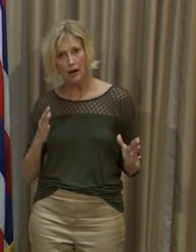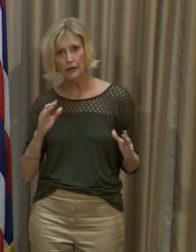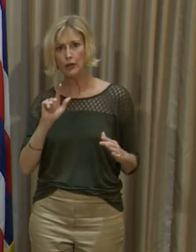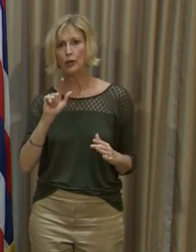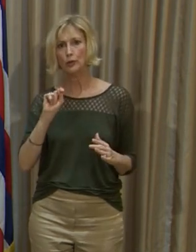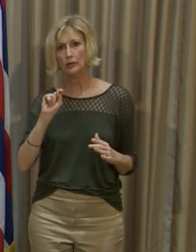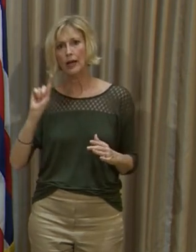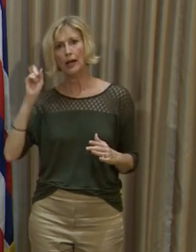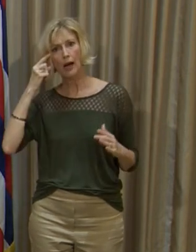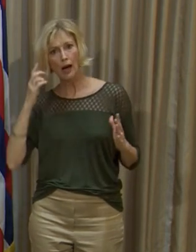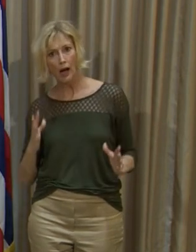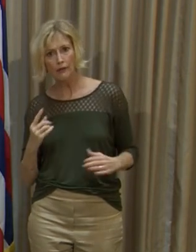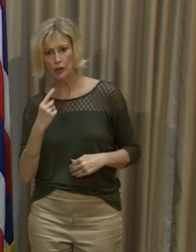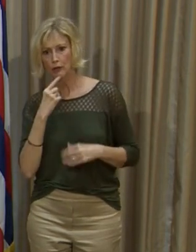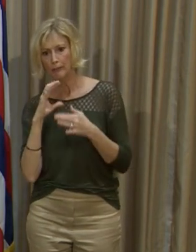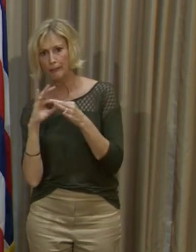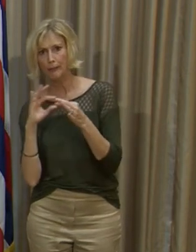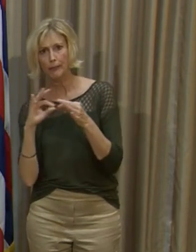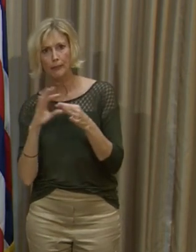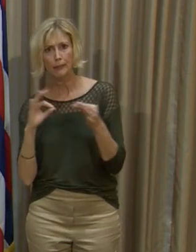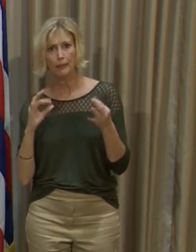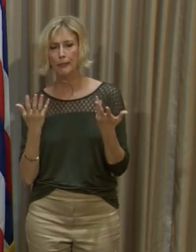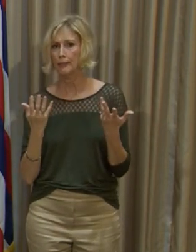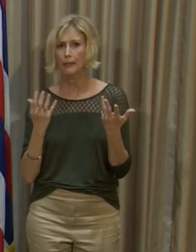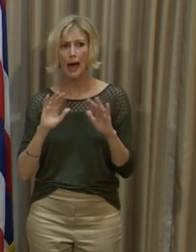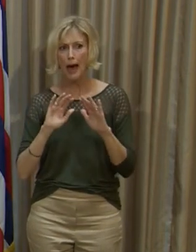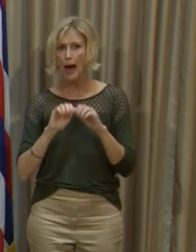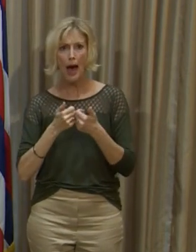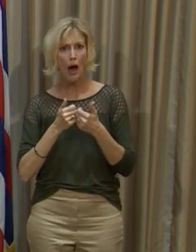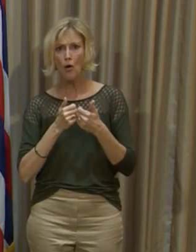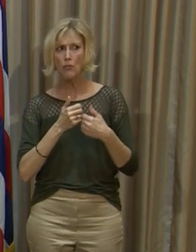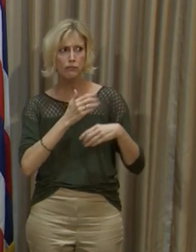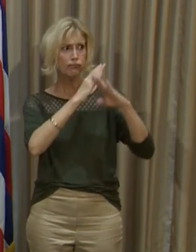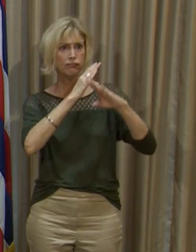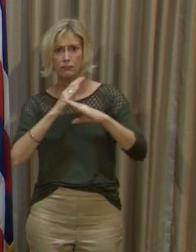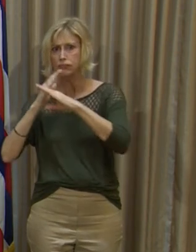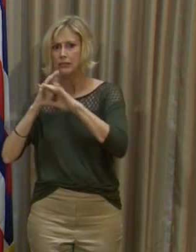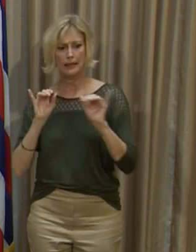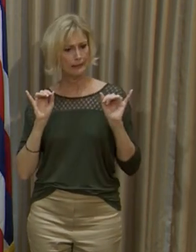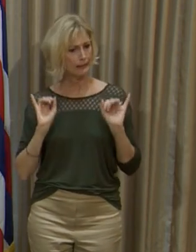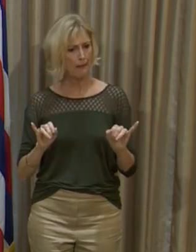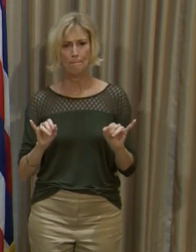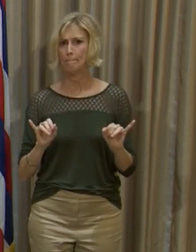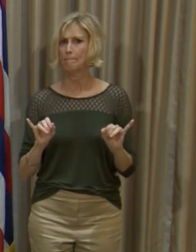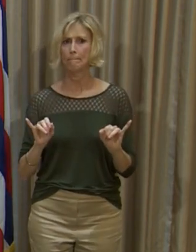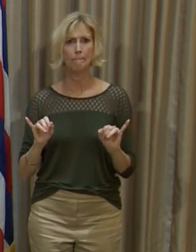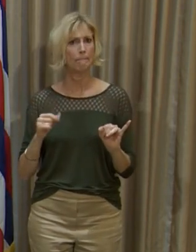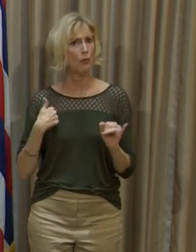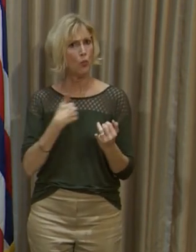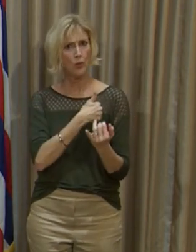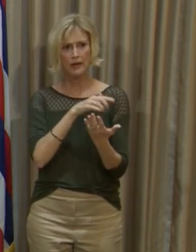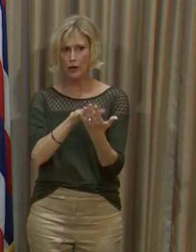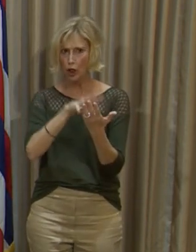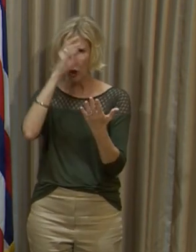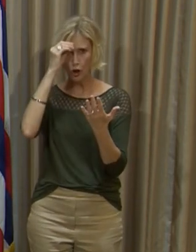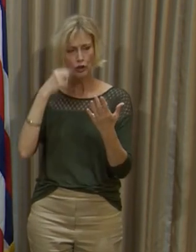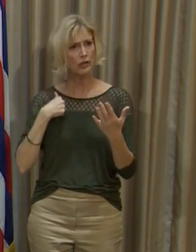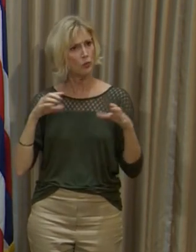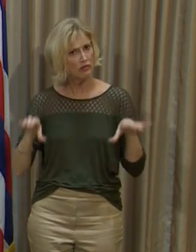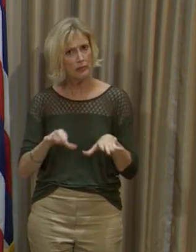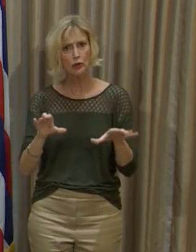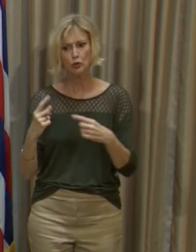Governor were saying, the tools to combat these strains are the same that we have learned and are already practicing.